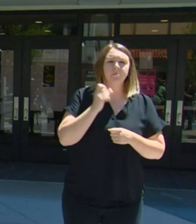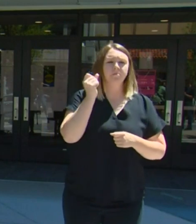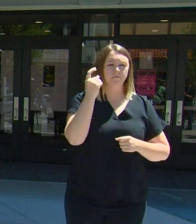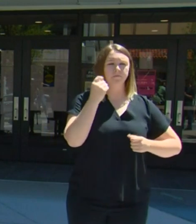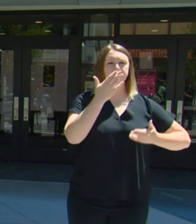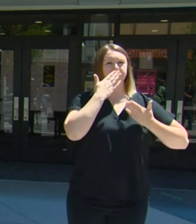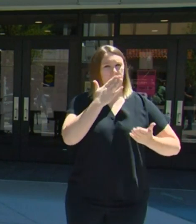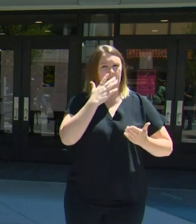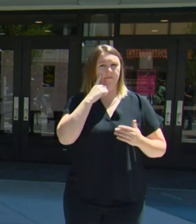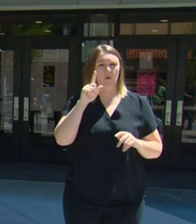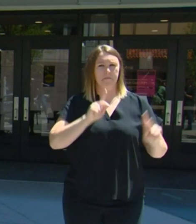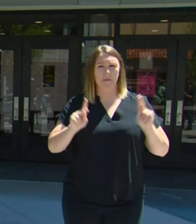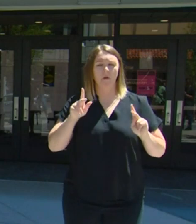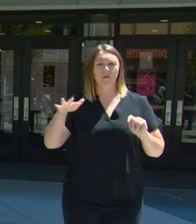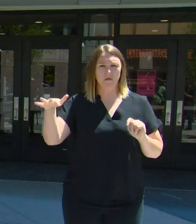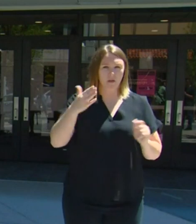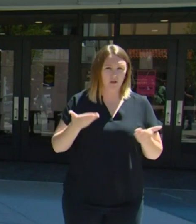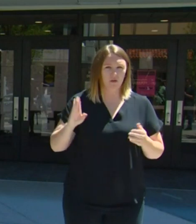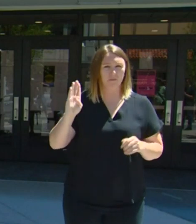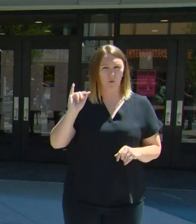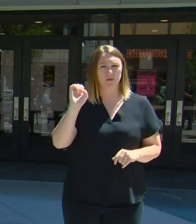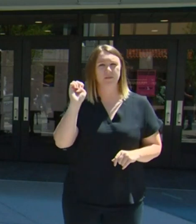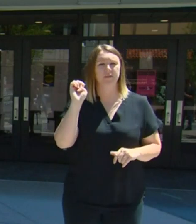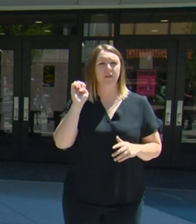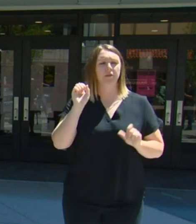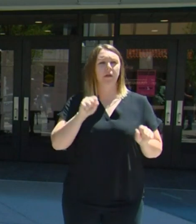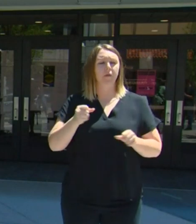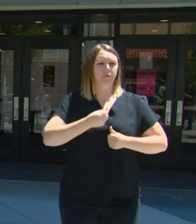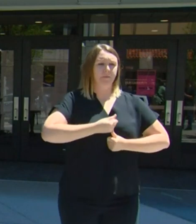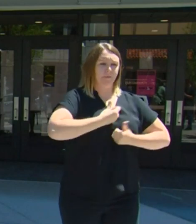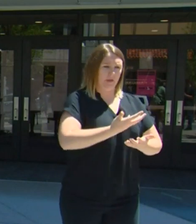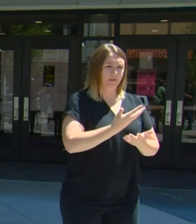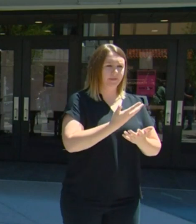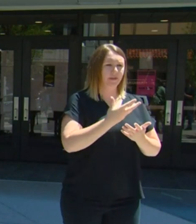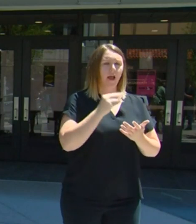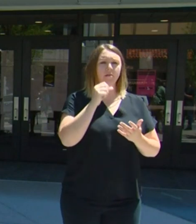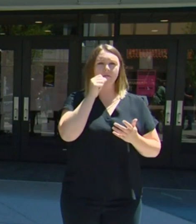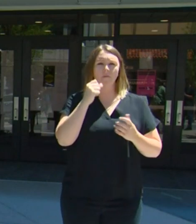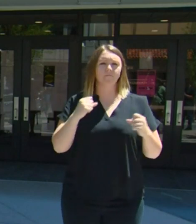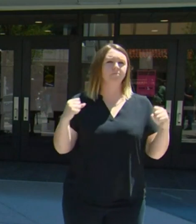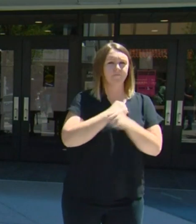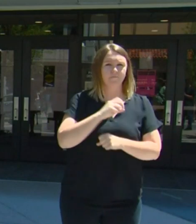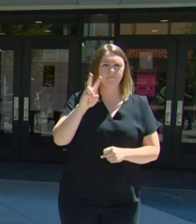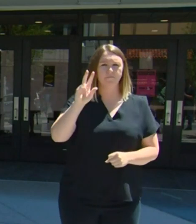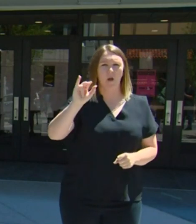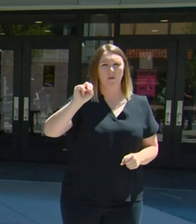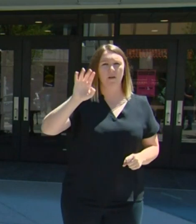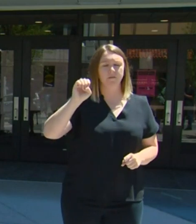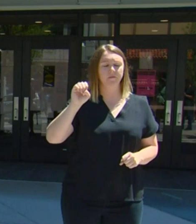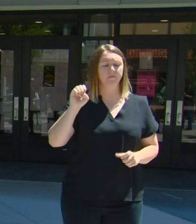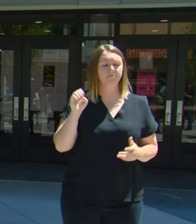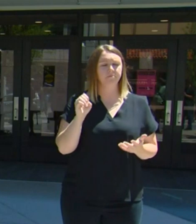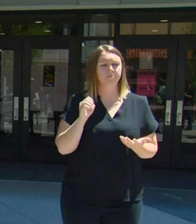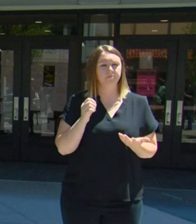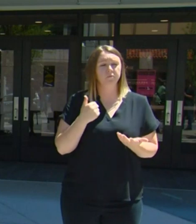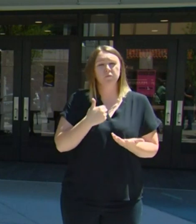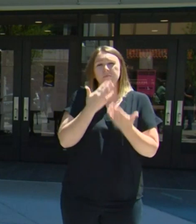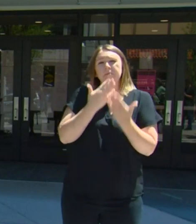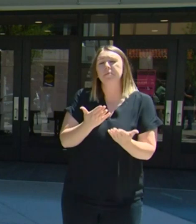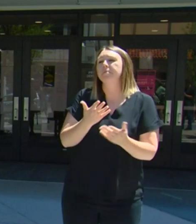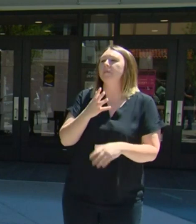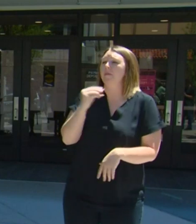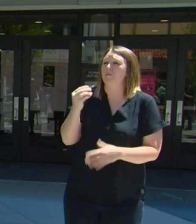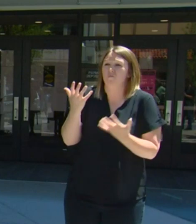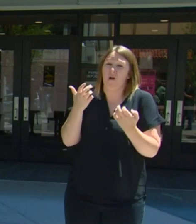were able to contain themselves, able to express themselves without resorting to violence. And that's what we ask of all of our citizens